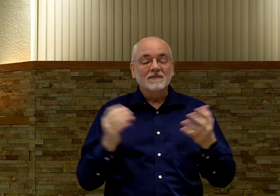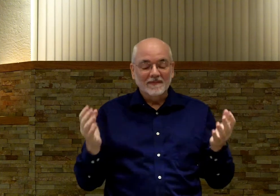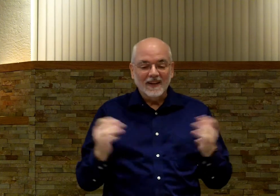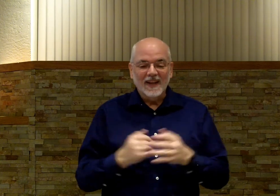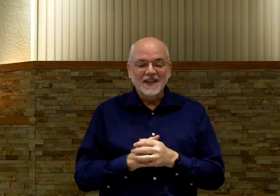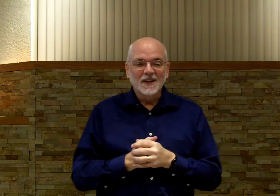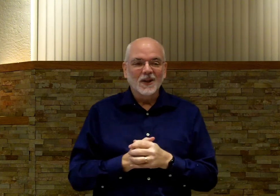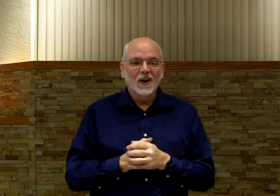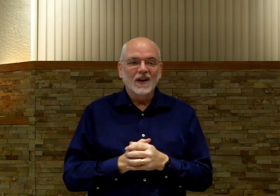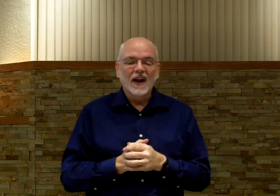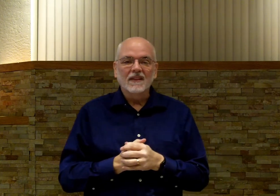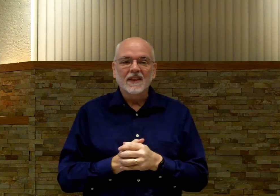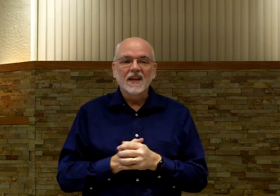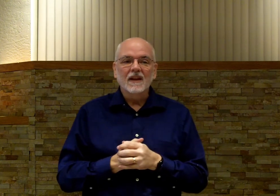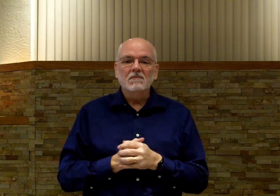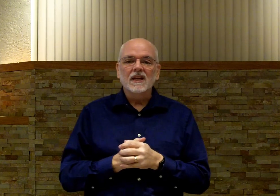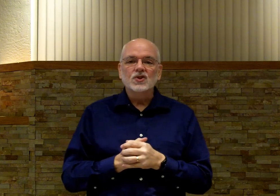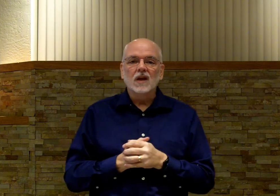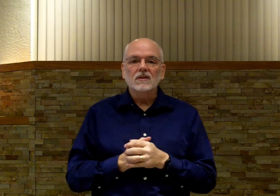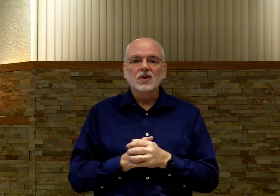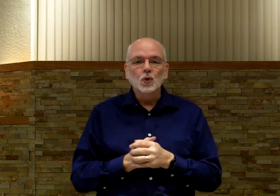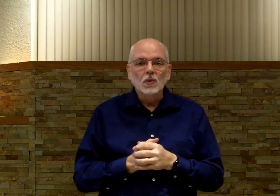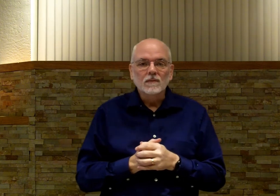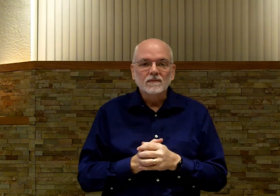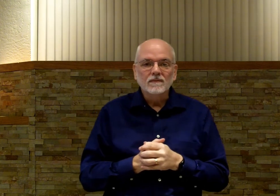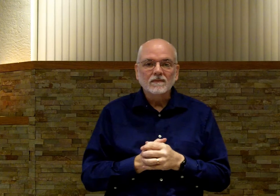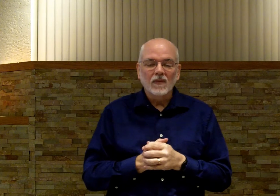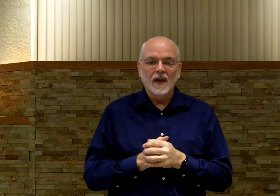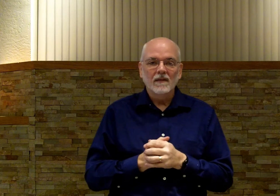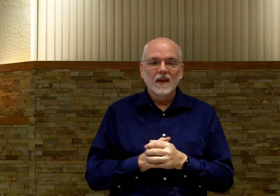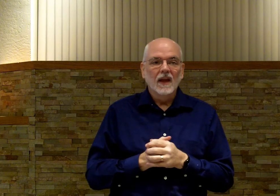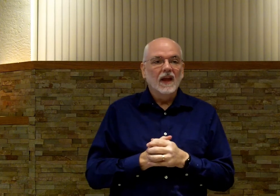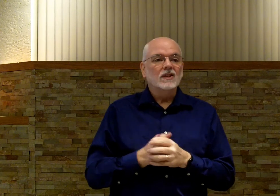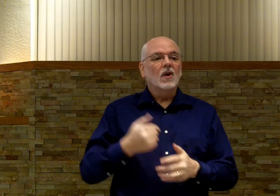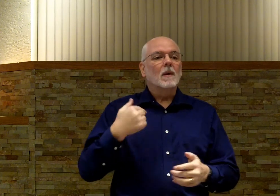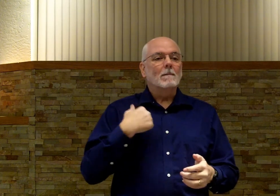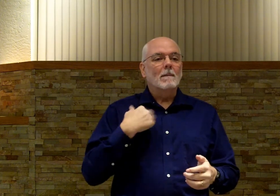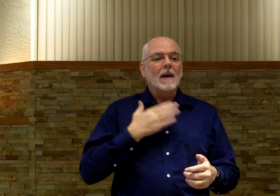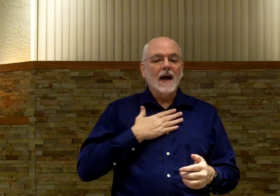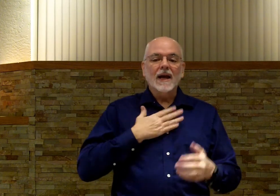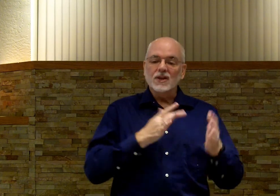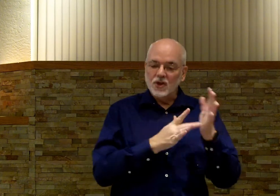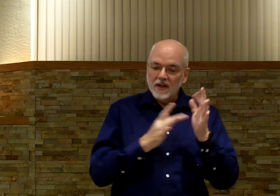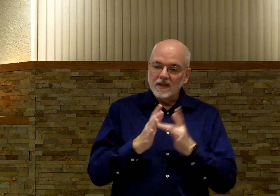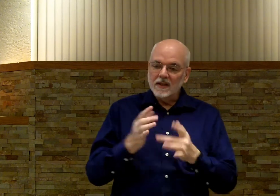it's in the song, and the thee means just you. Okay? So, my Jesus,